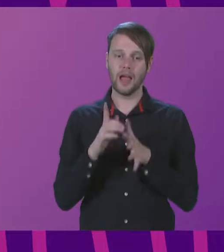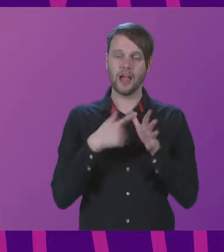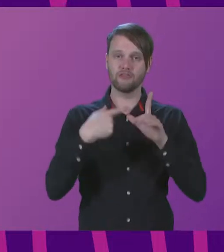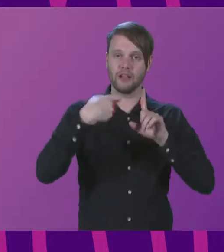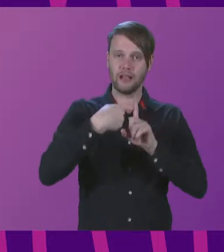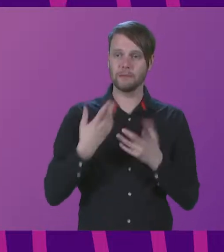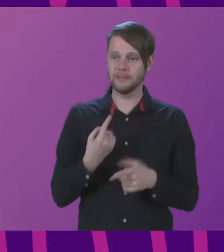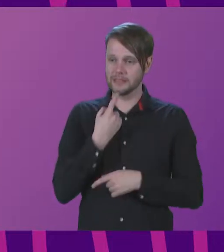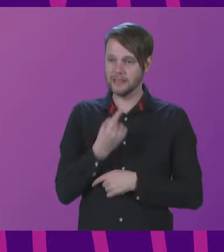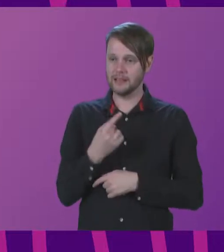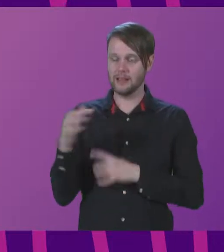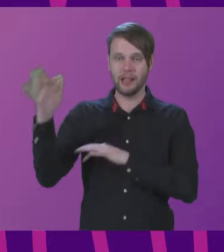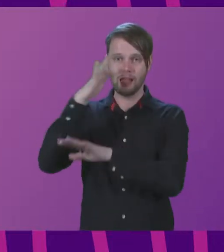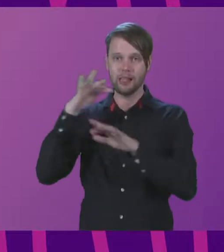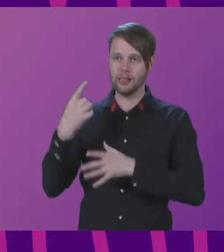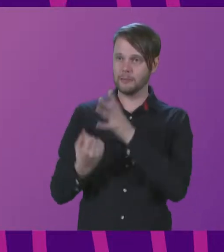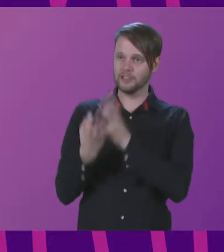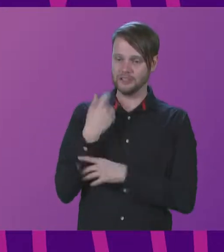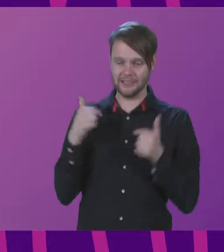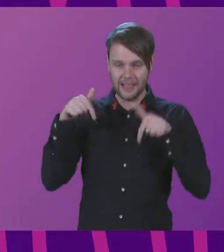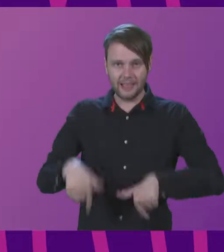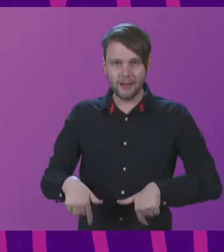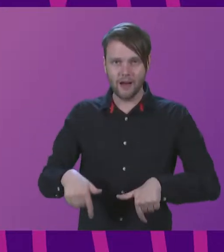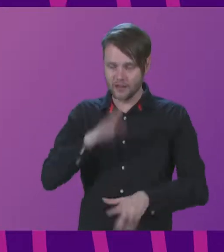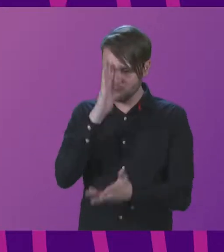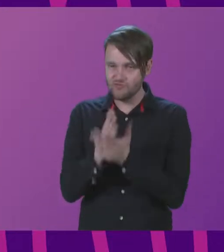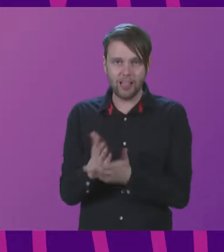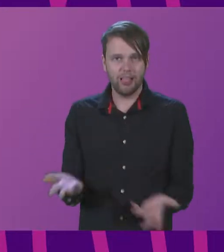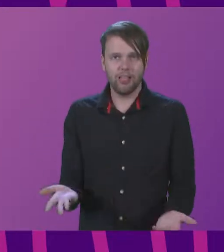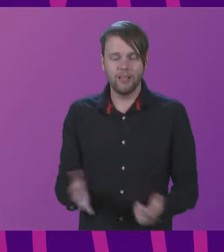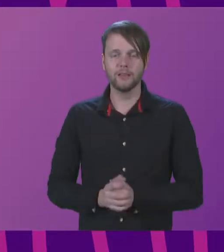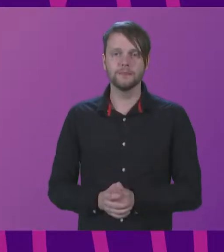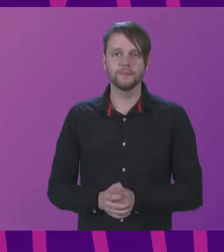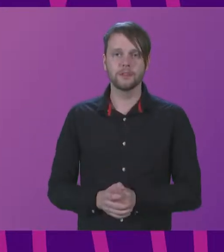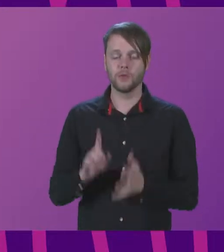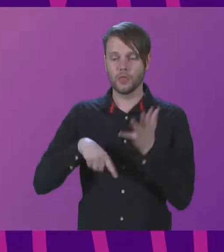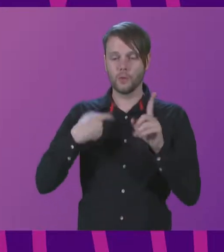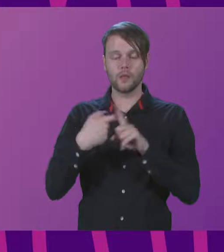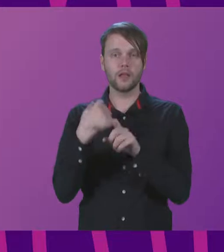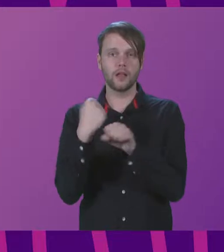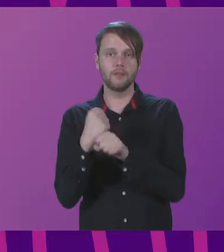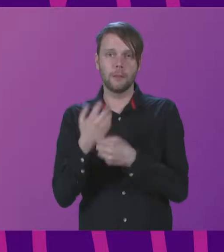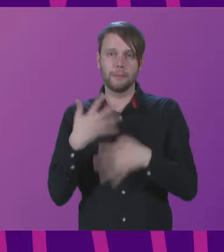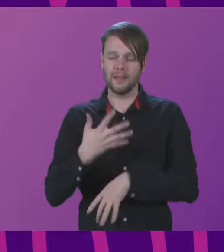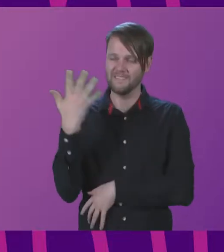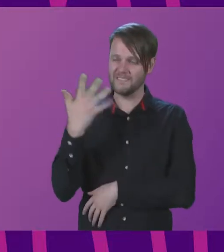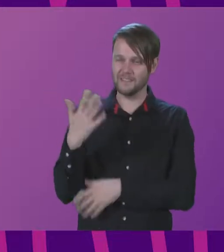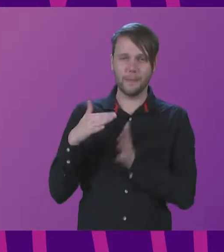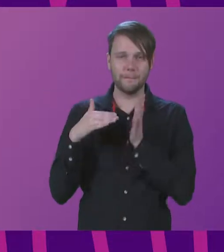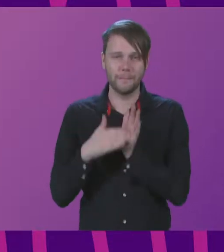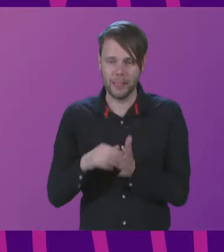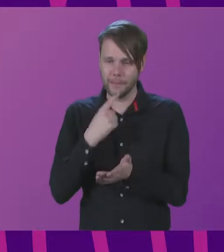put it, climate change is here and it is real. So the UK government has already spent £15 million